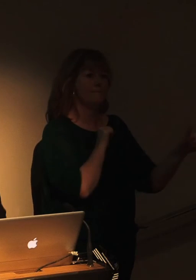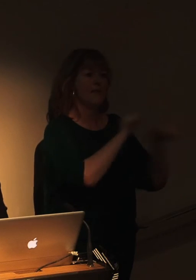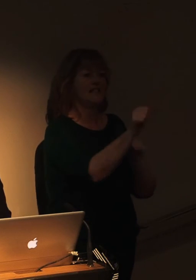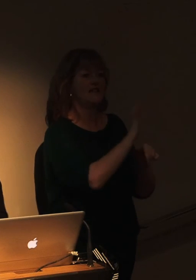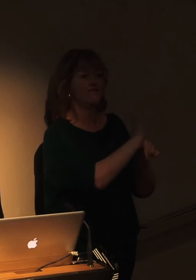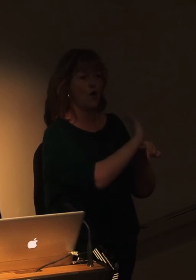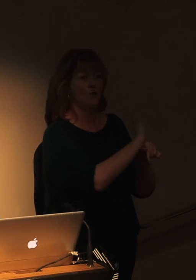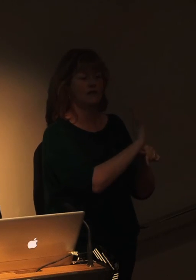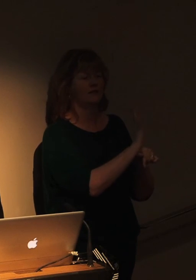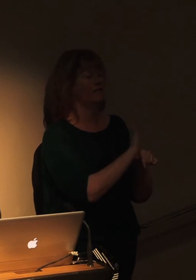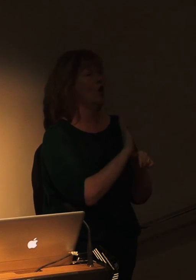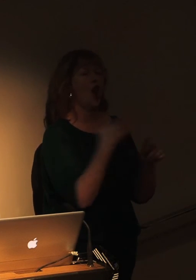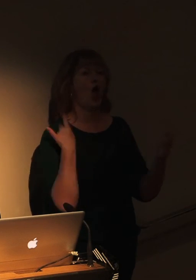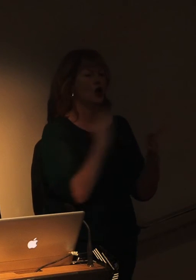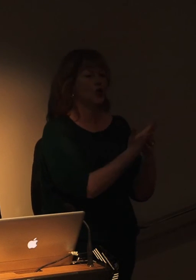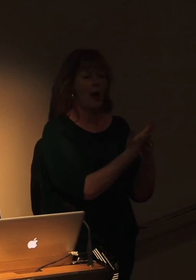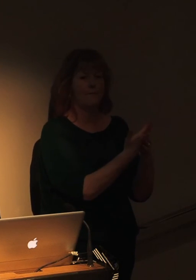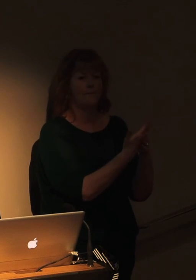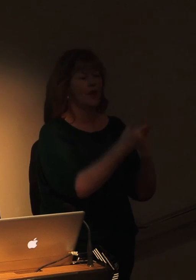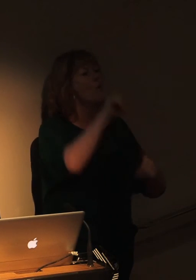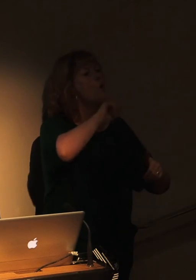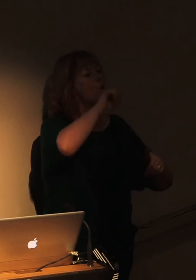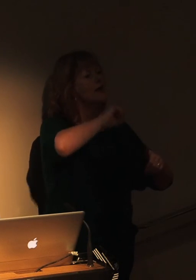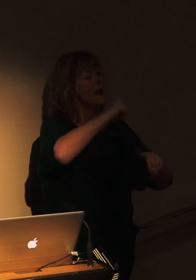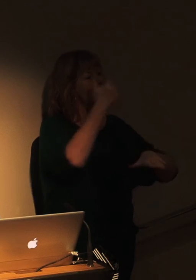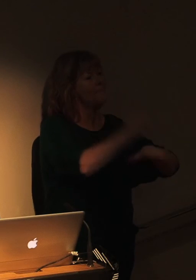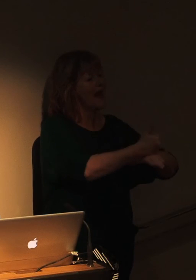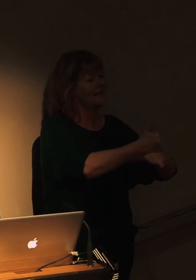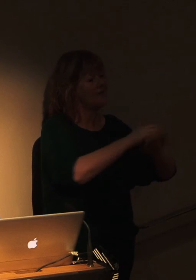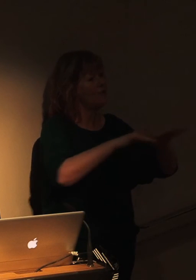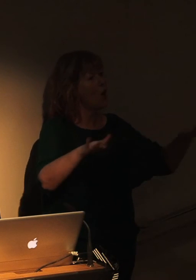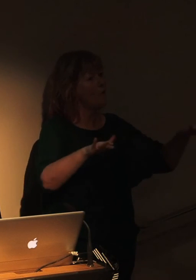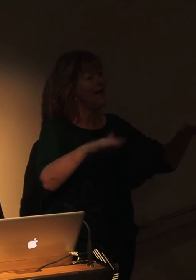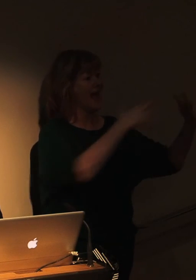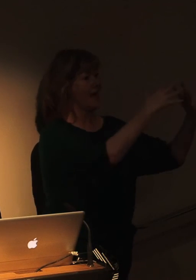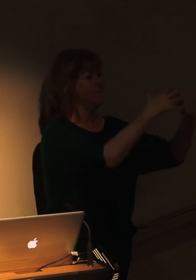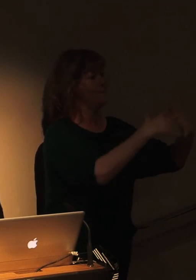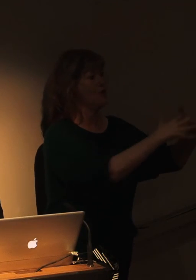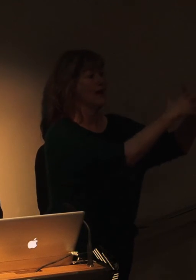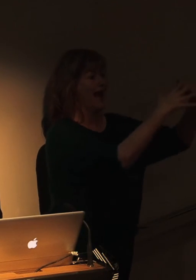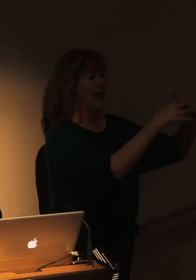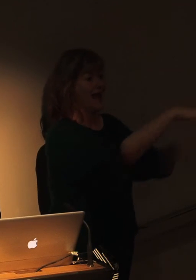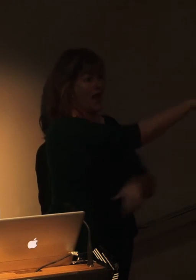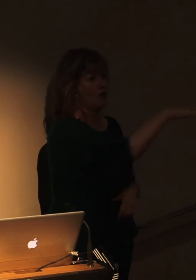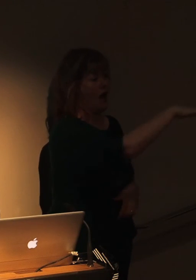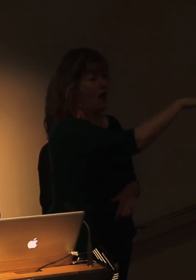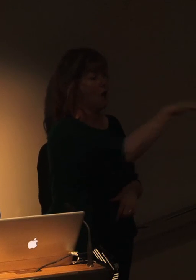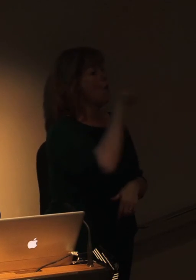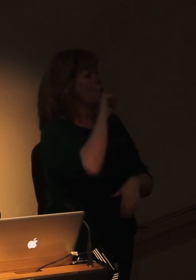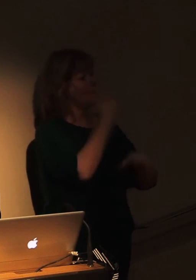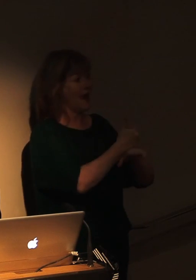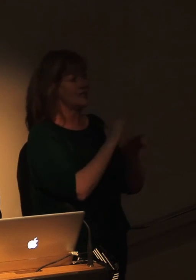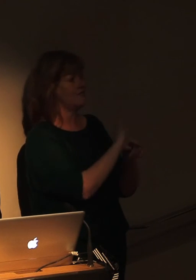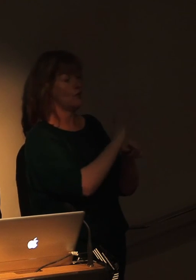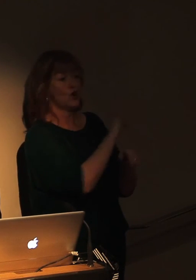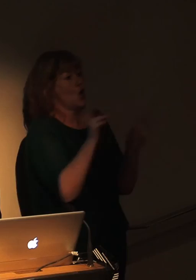succeeded where a lot of other shows wouldn't. It was a water-based film. And into the American market, water-based films don't normally do well. And I'll show you the